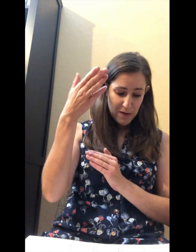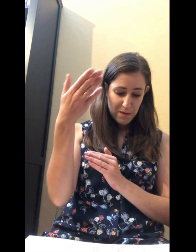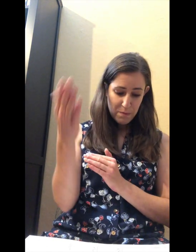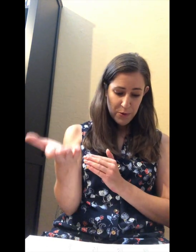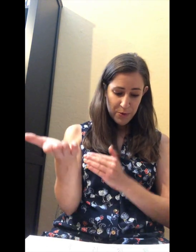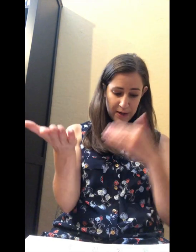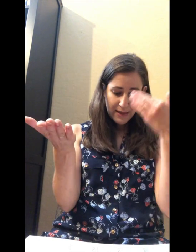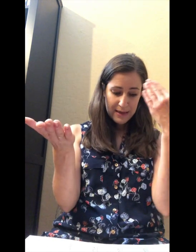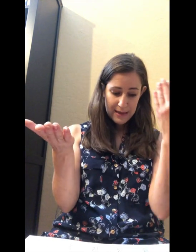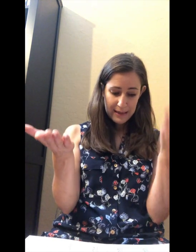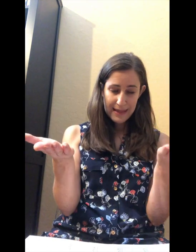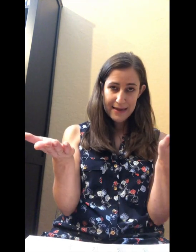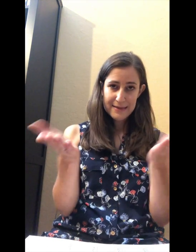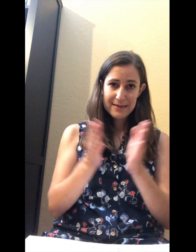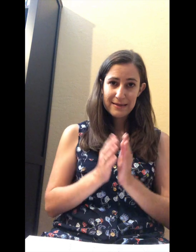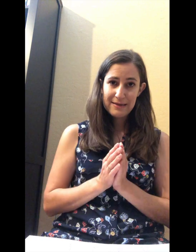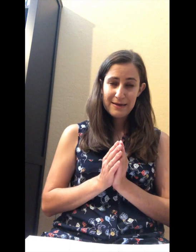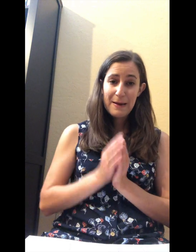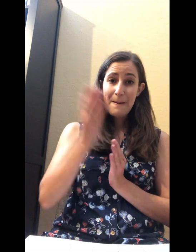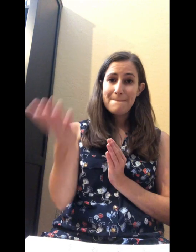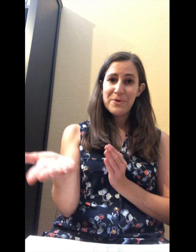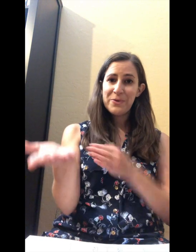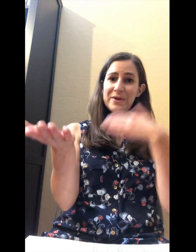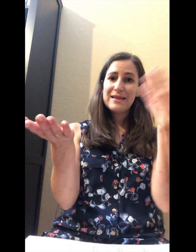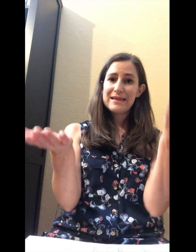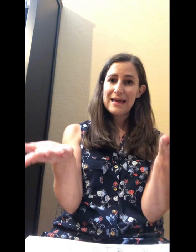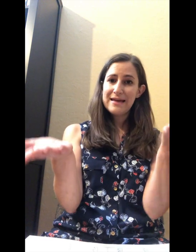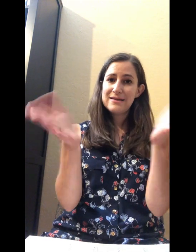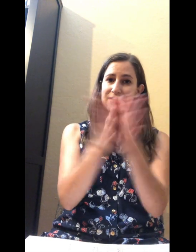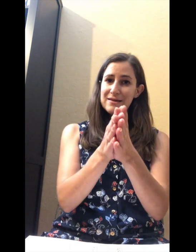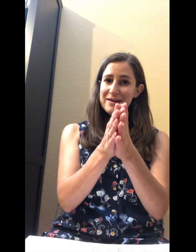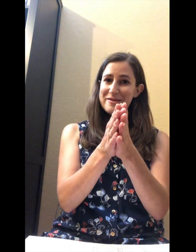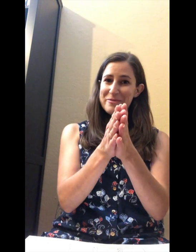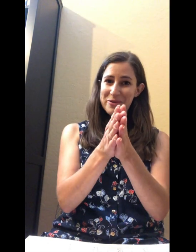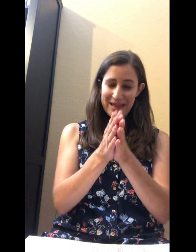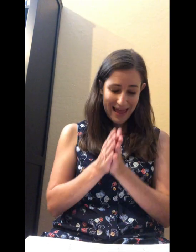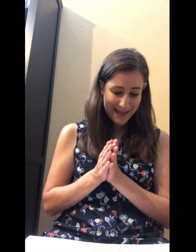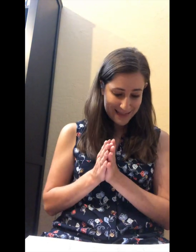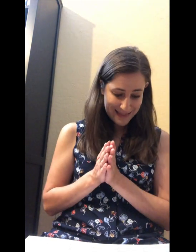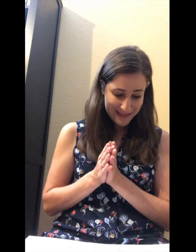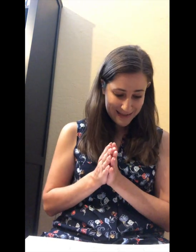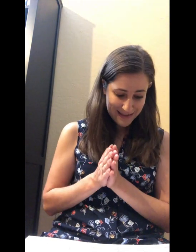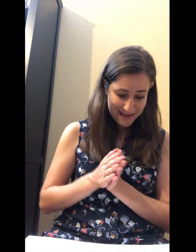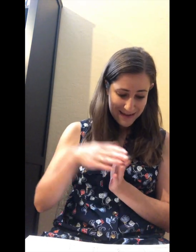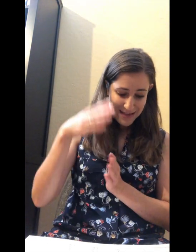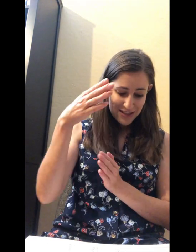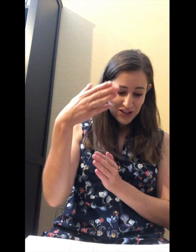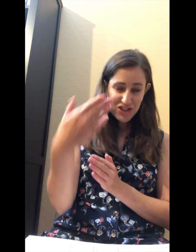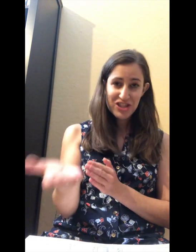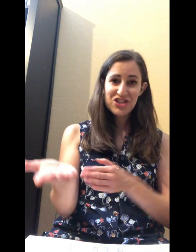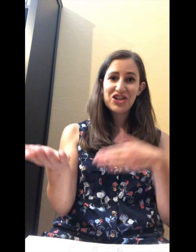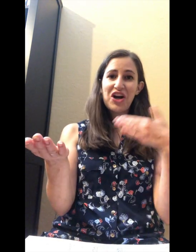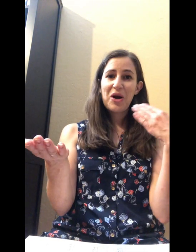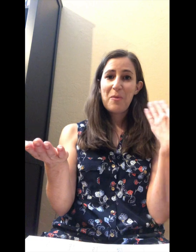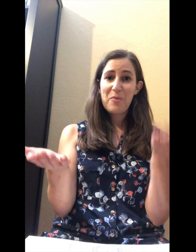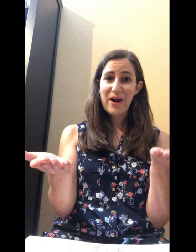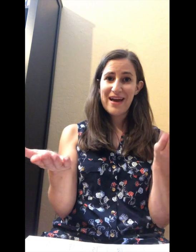Moon light. Moon light. Moon light. Ginger bread.